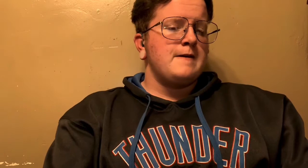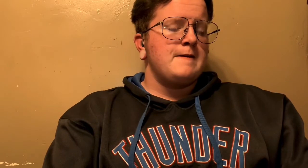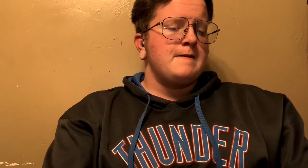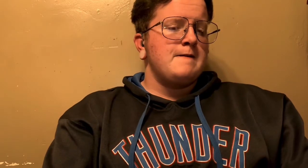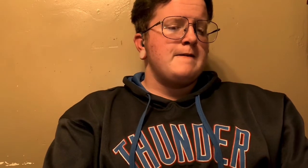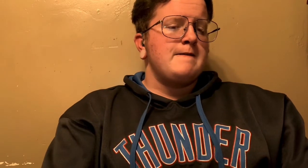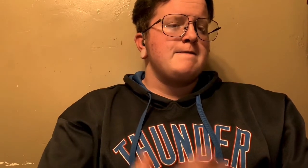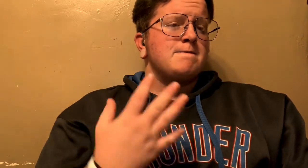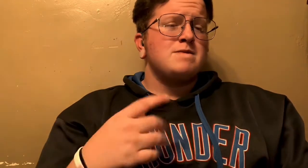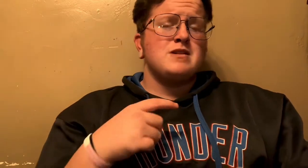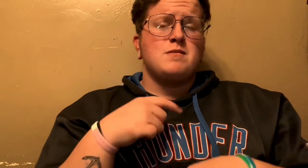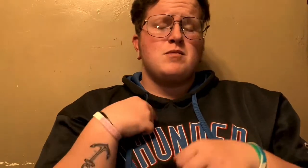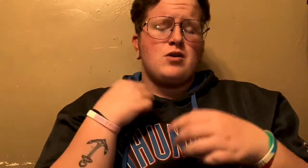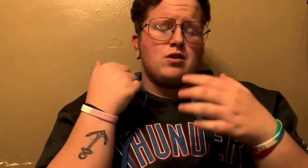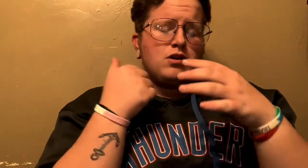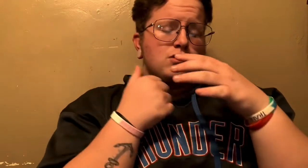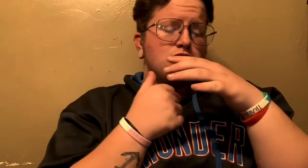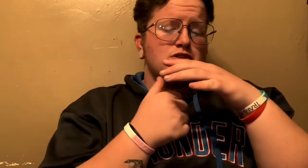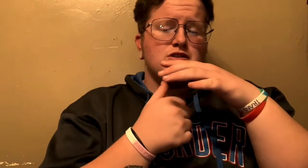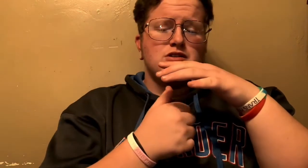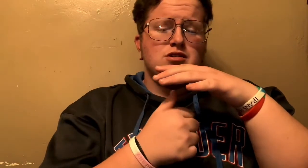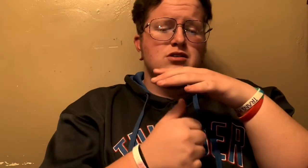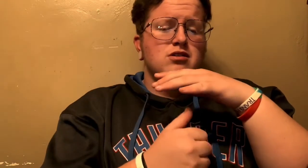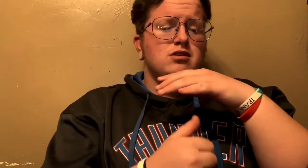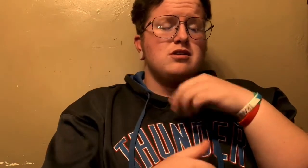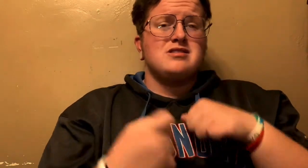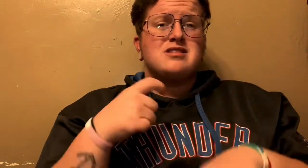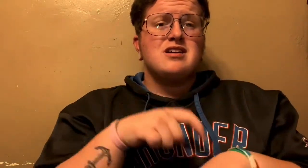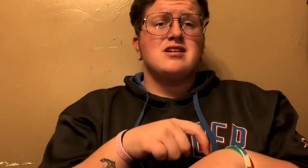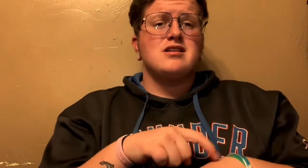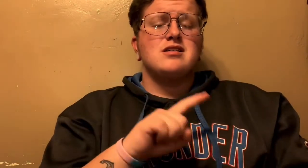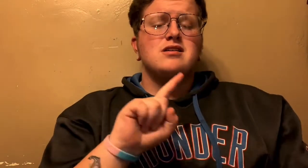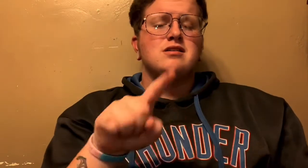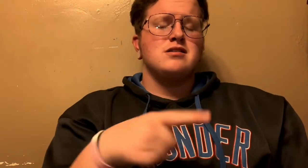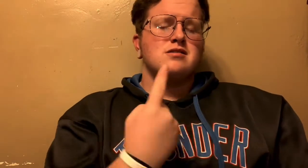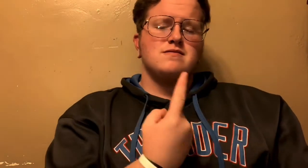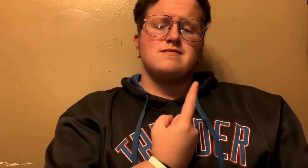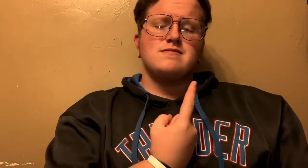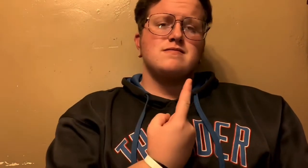I'm going under in this time, I fear there's no one to turn to